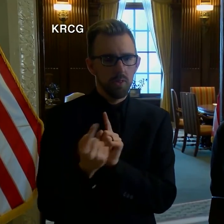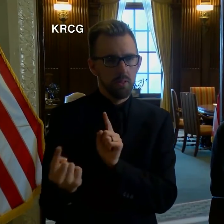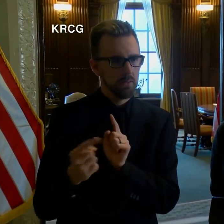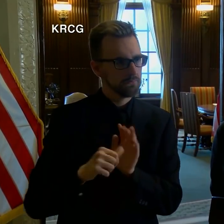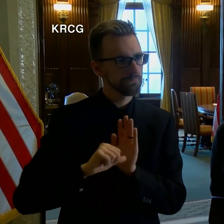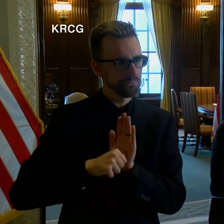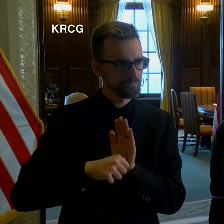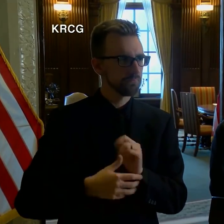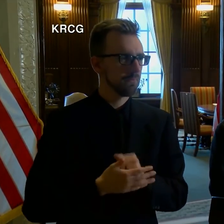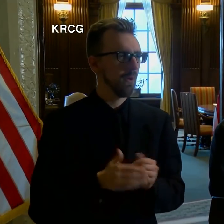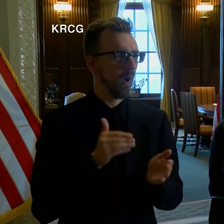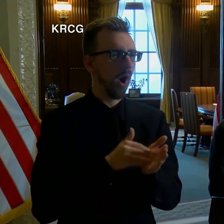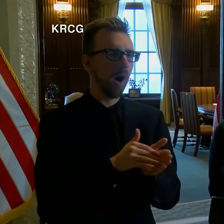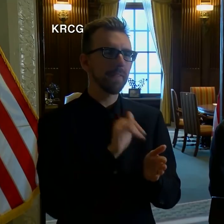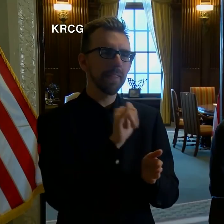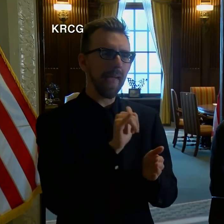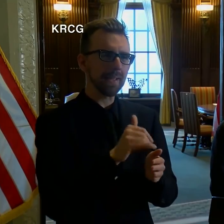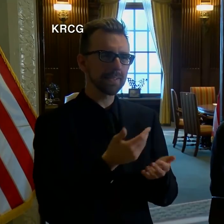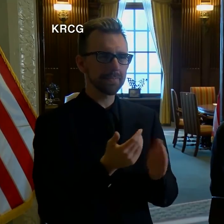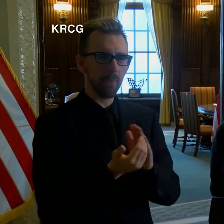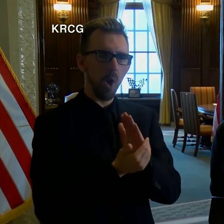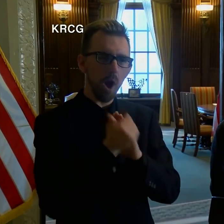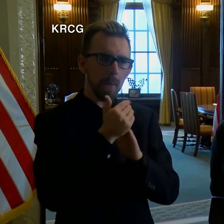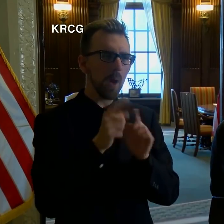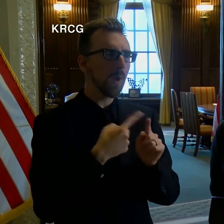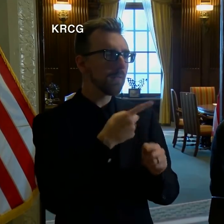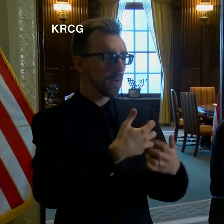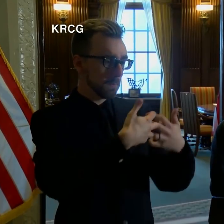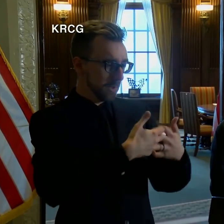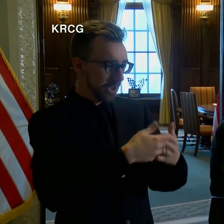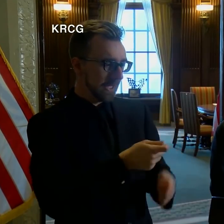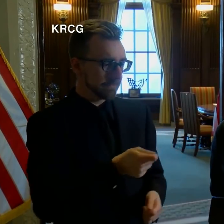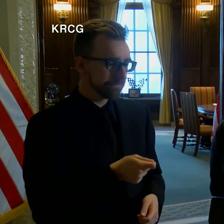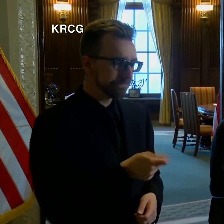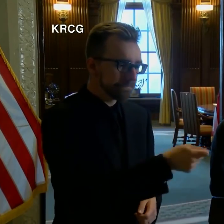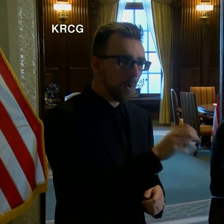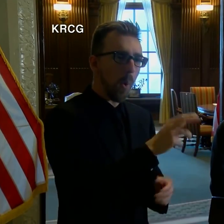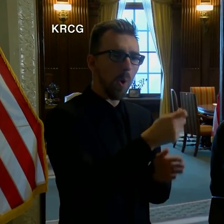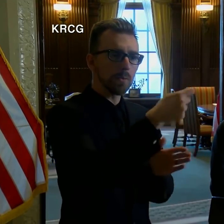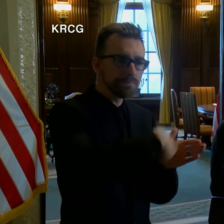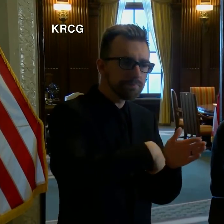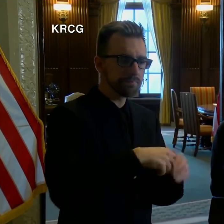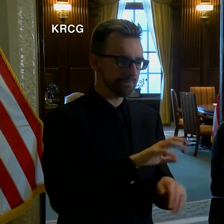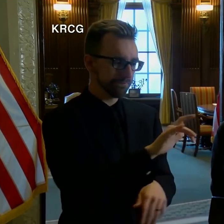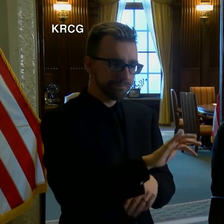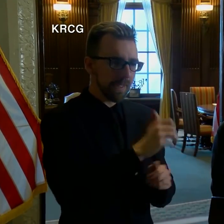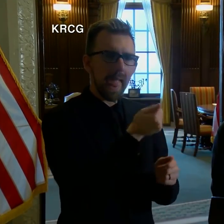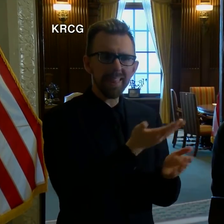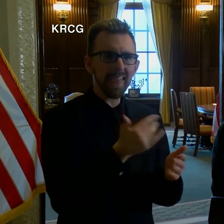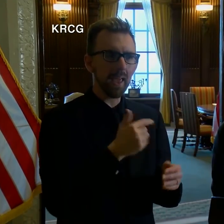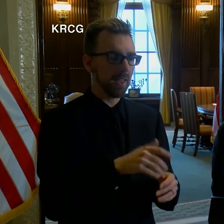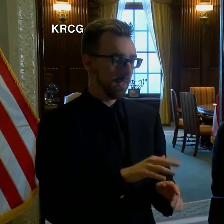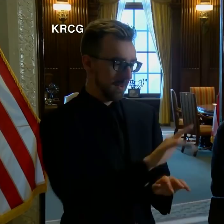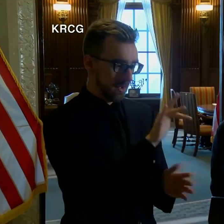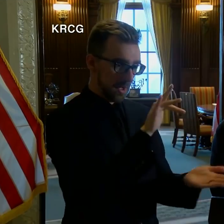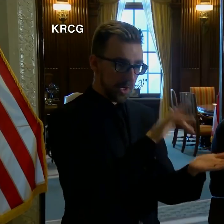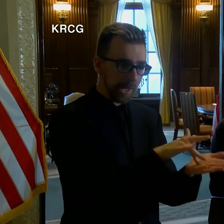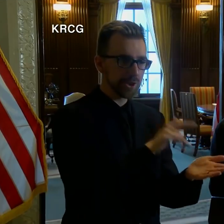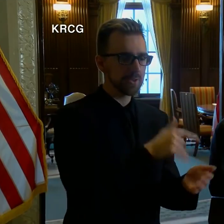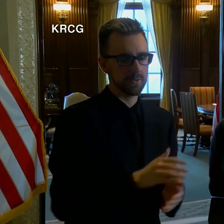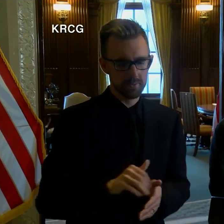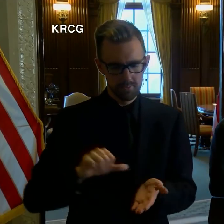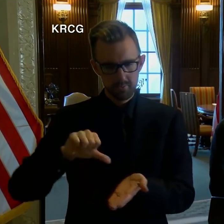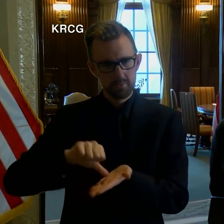of that's automated now. when you use machines, make sure afterwards, again, you use hand sanitizer in that.